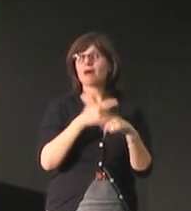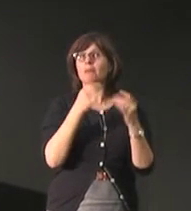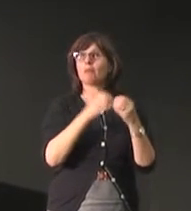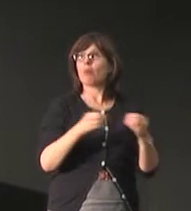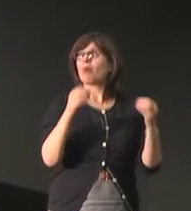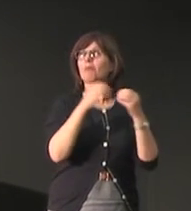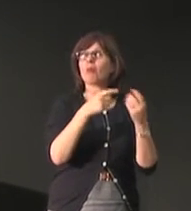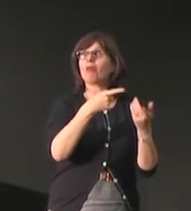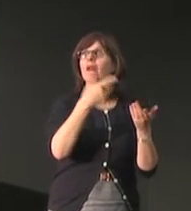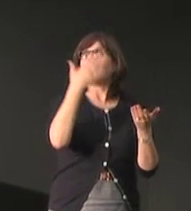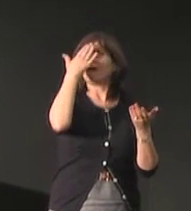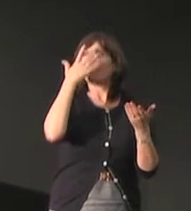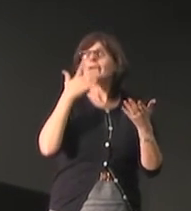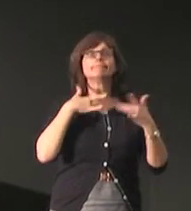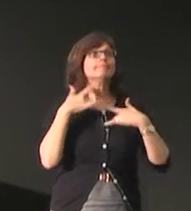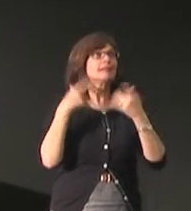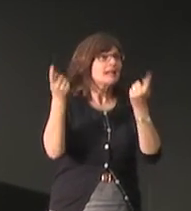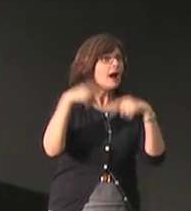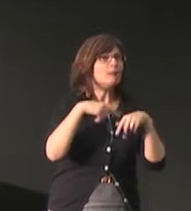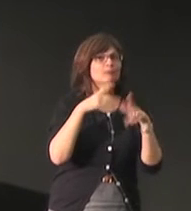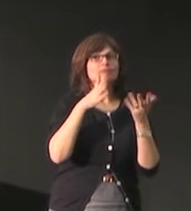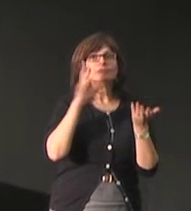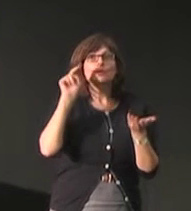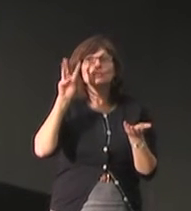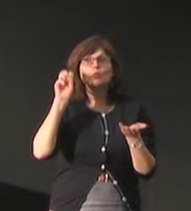so we want to make sure that the trips are planned at the right time